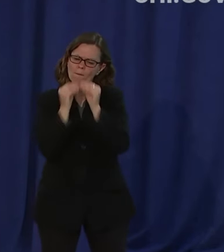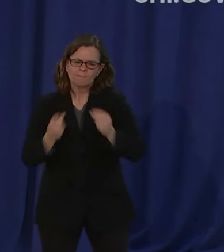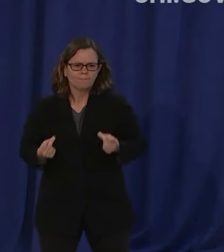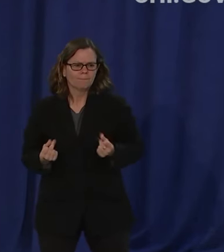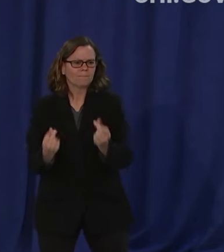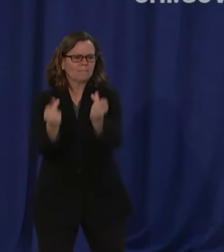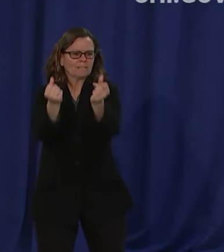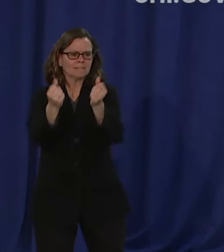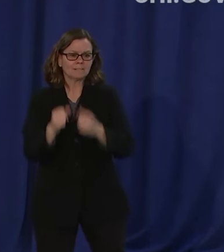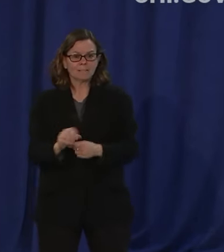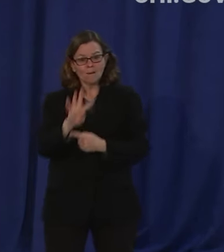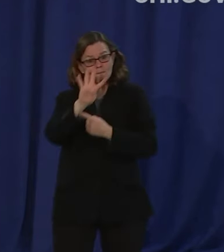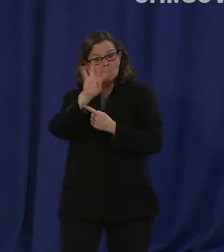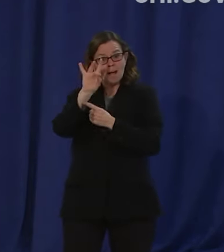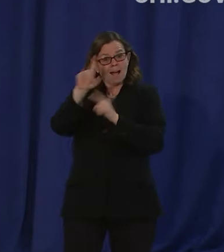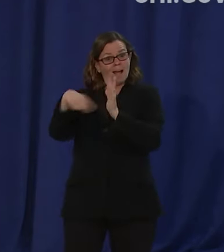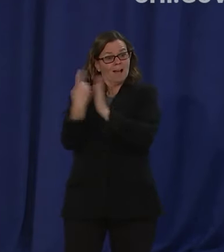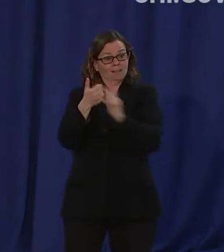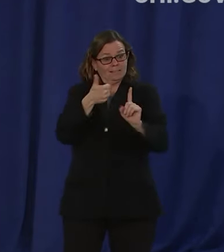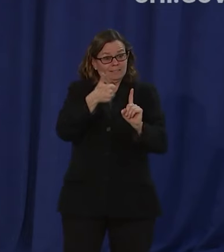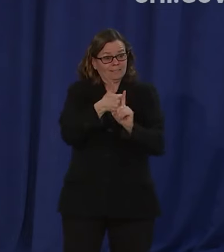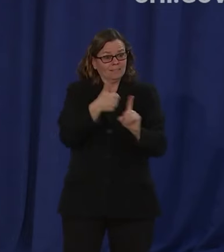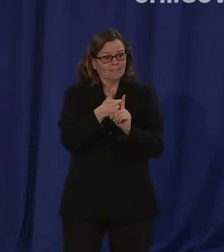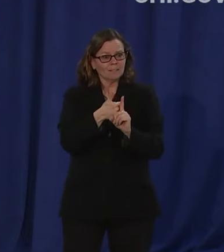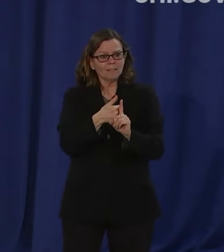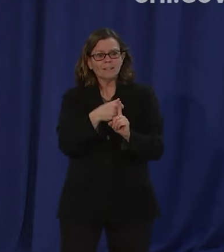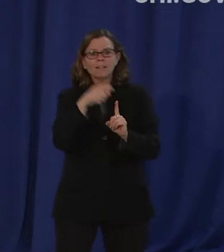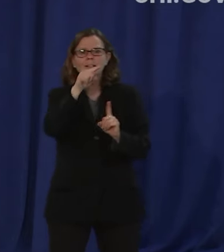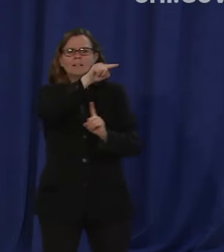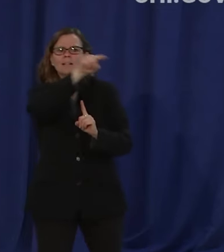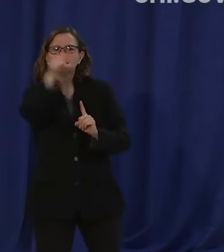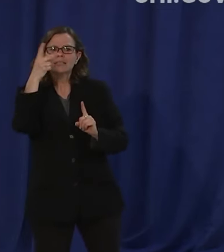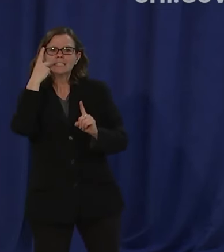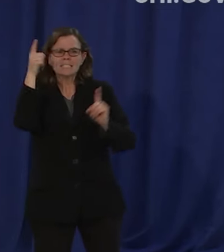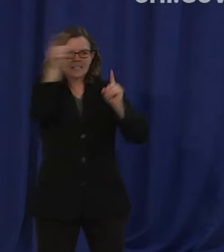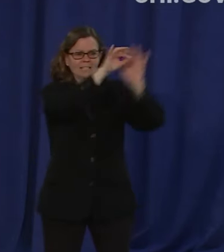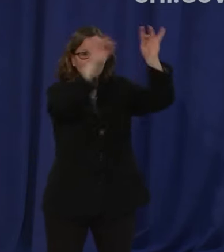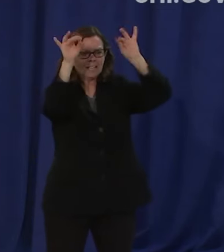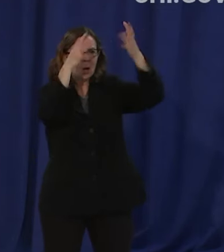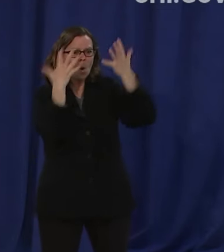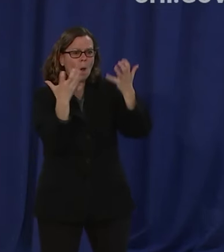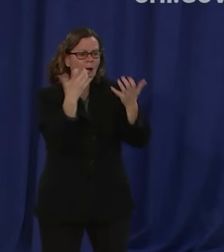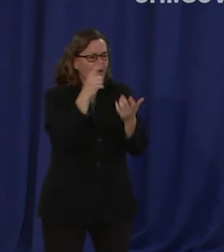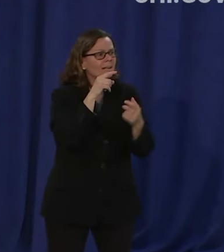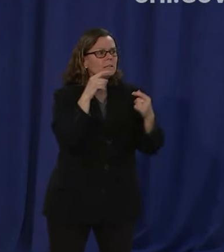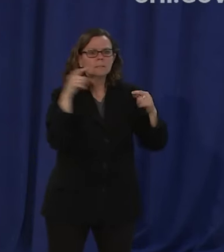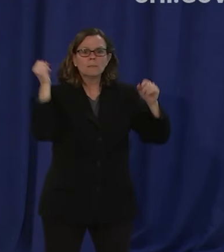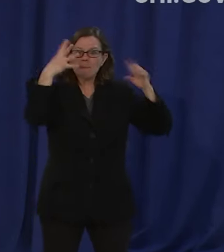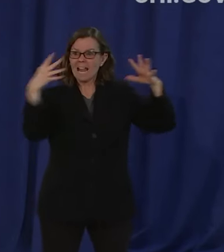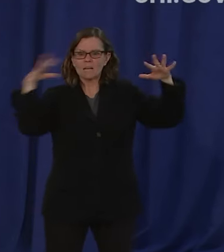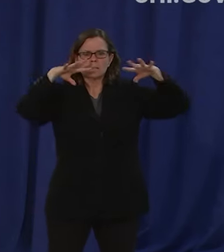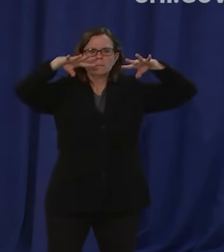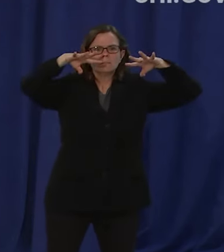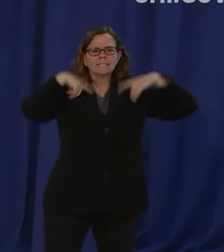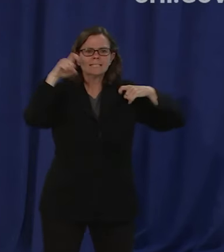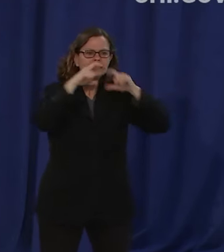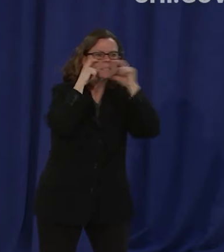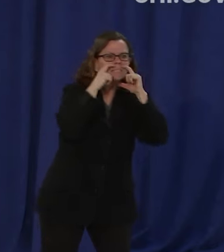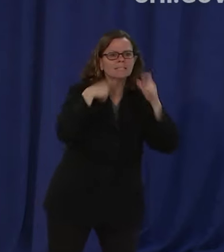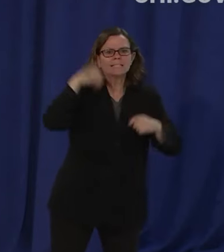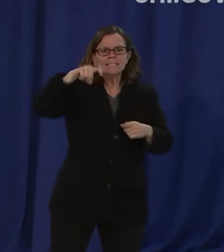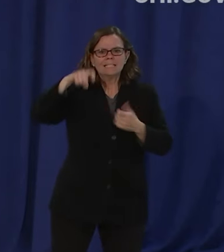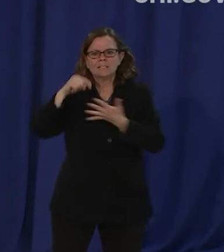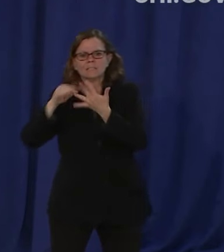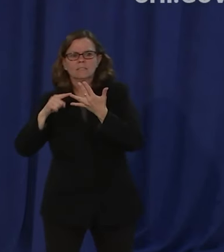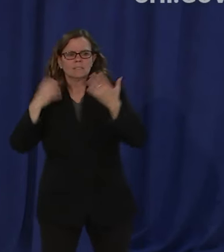we're seeing the level of competition and fighting for basic supplies is an eternity you've heard that from elected officials all across the